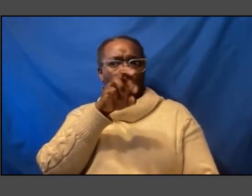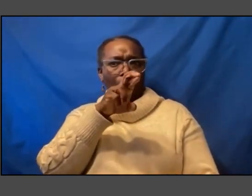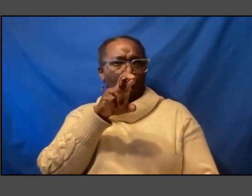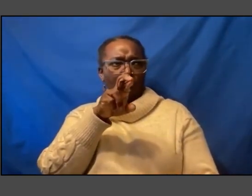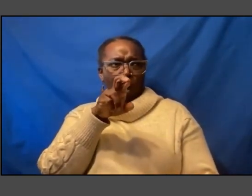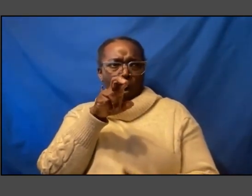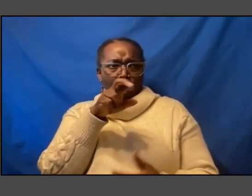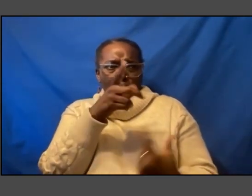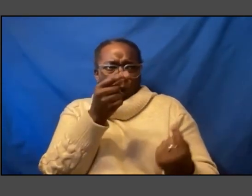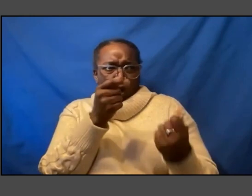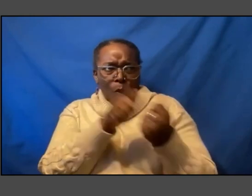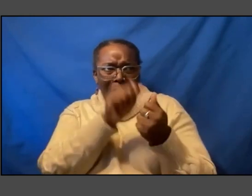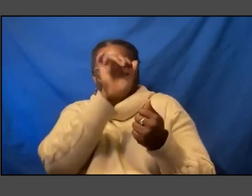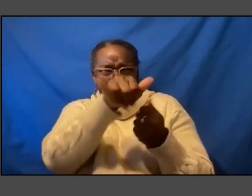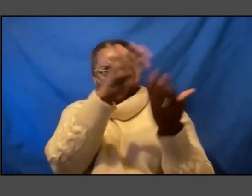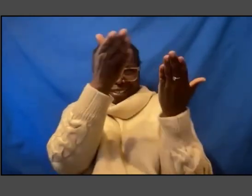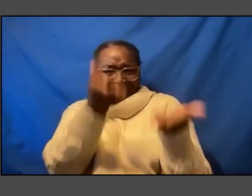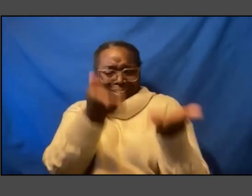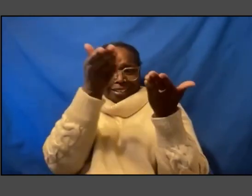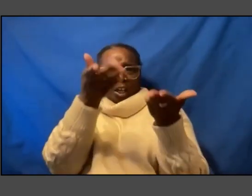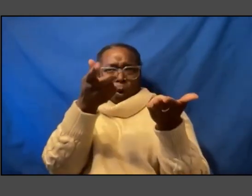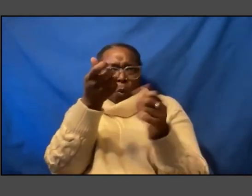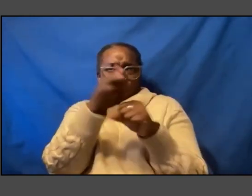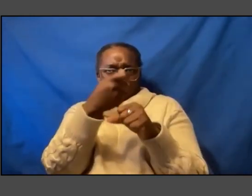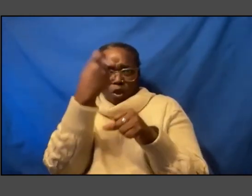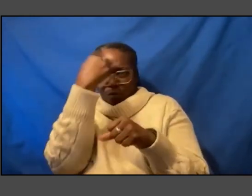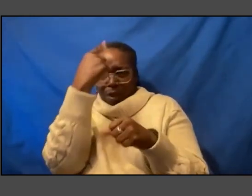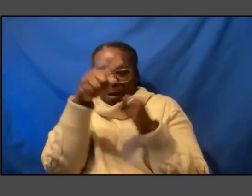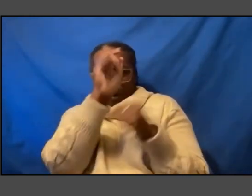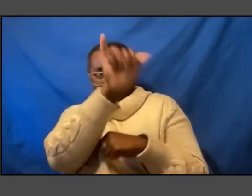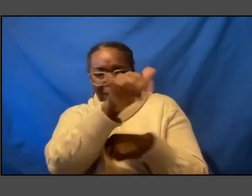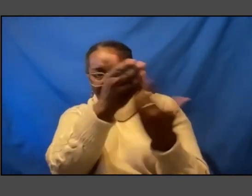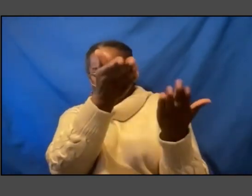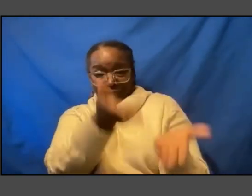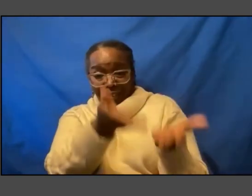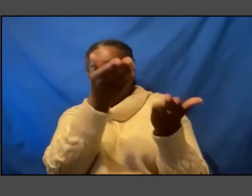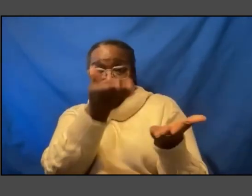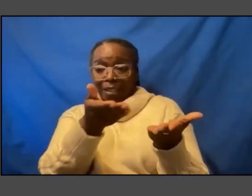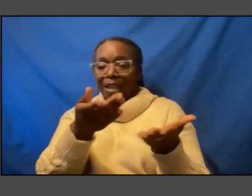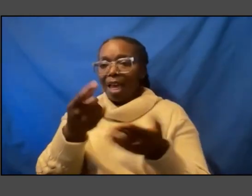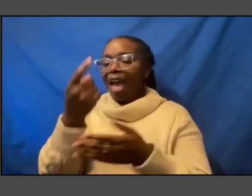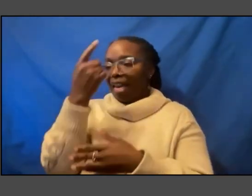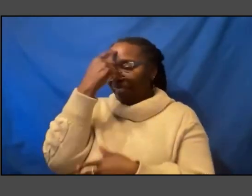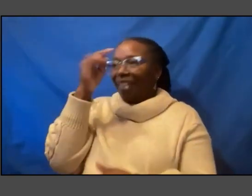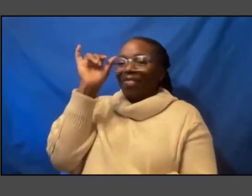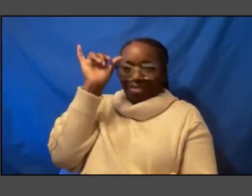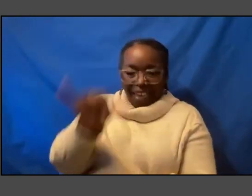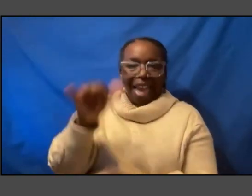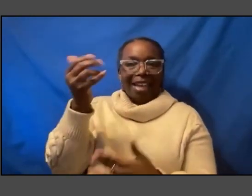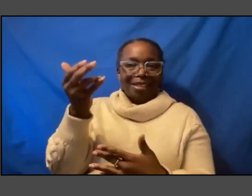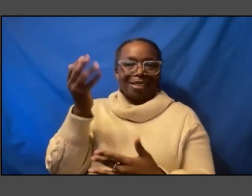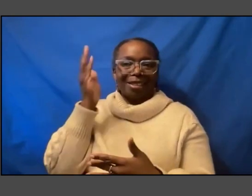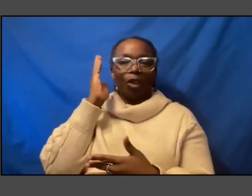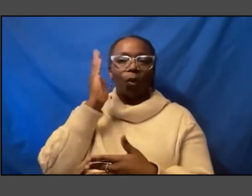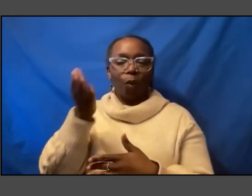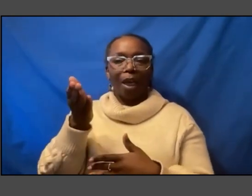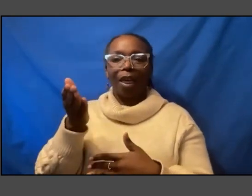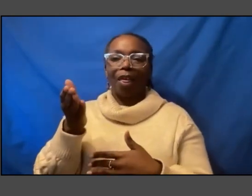what do you make of this uh and i think that that is is going to be far more profound than